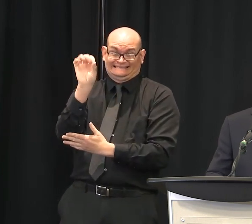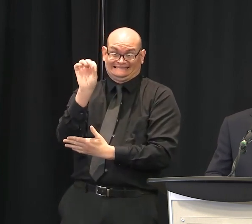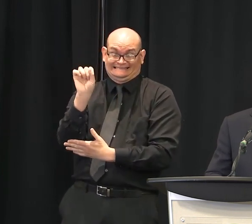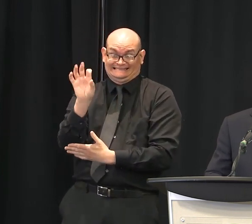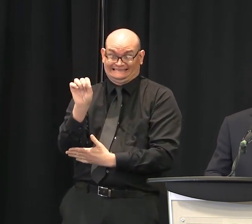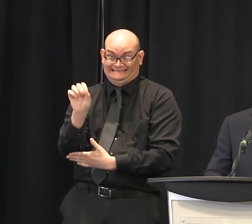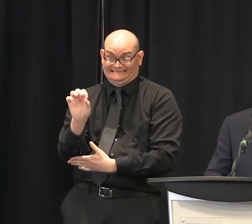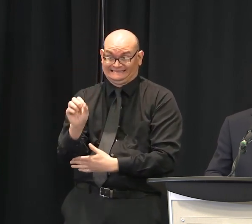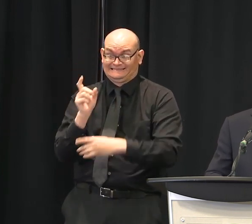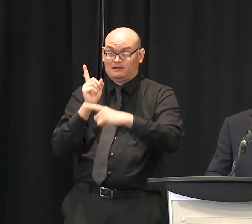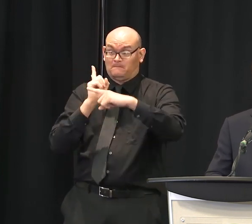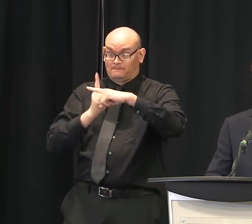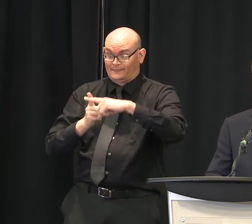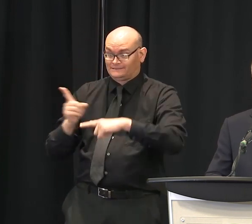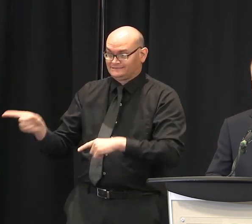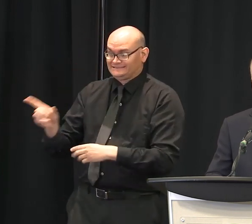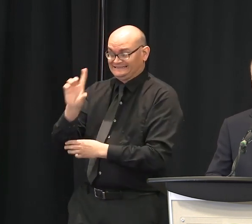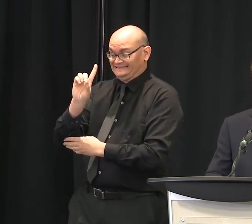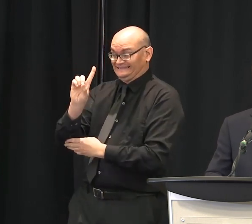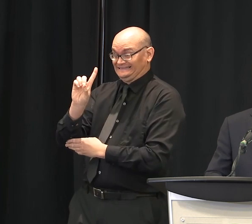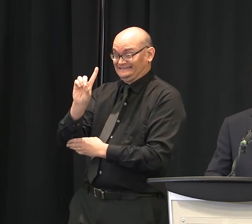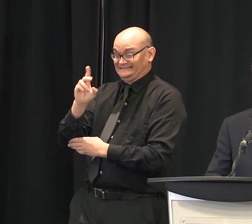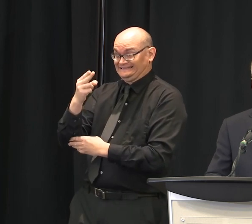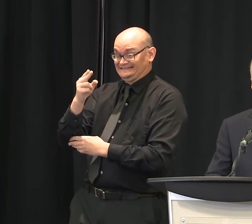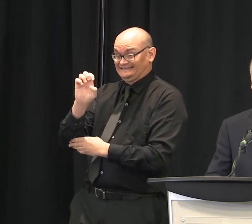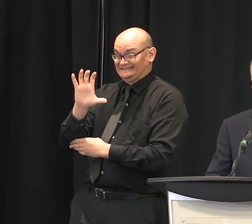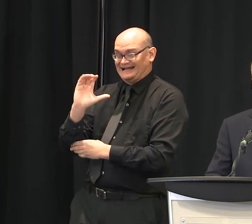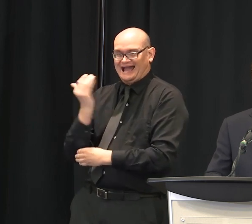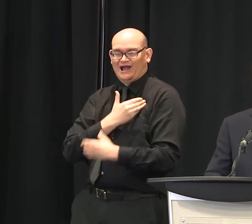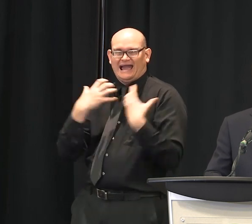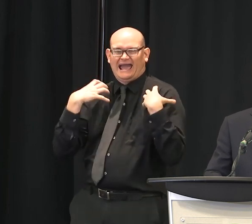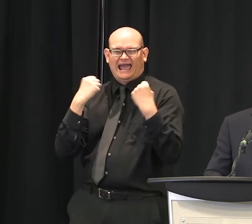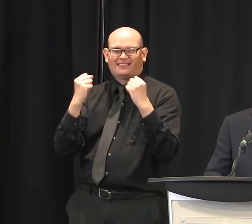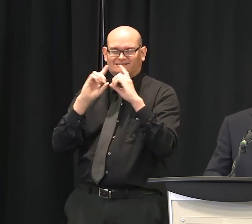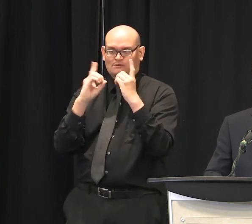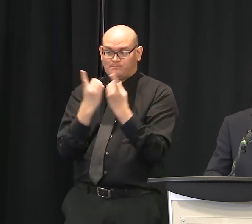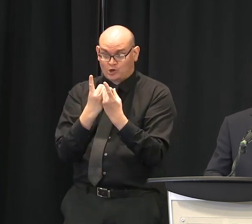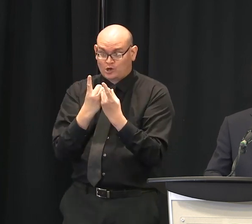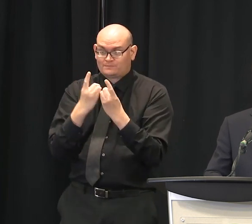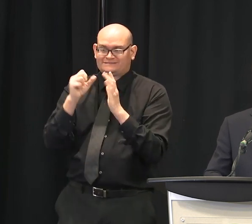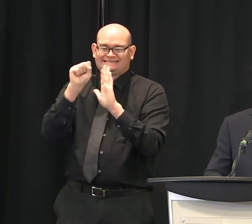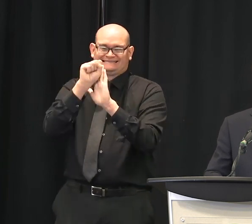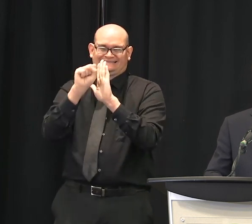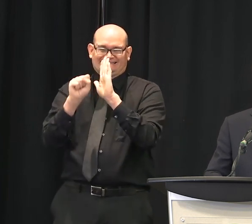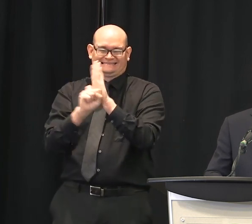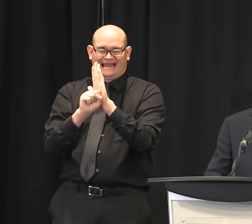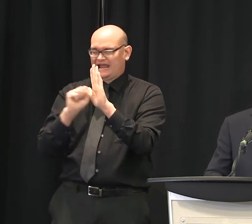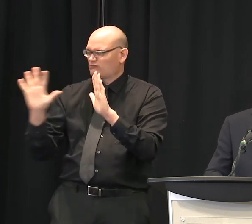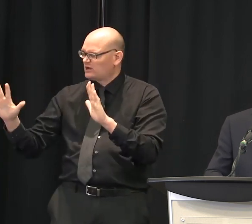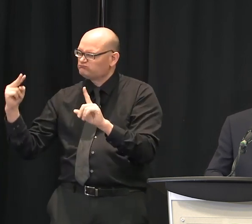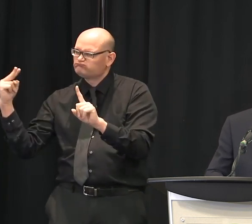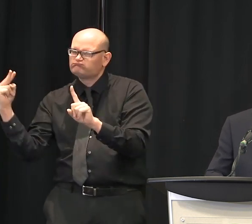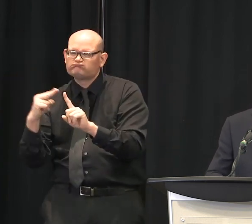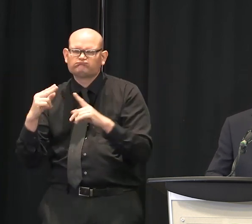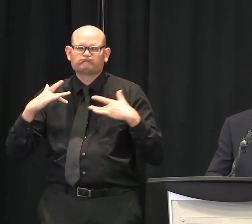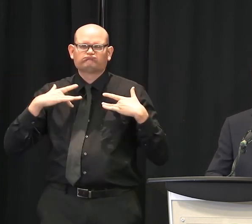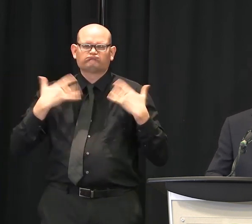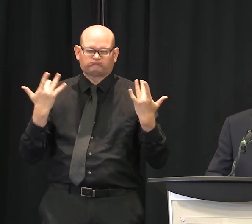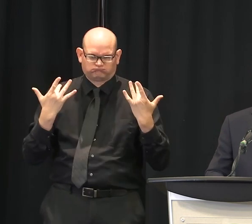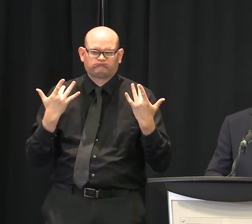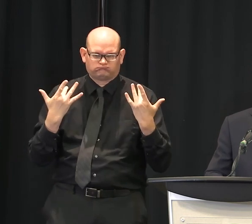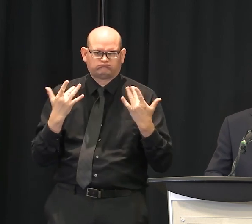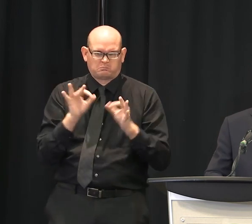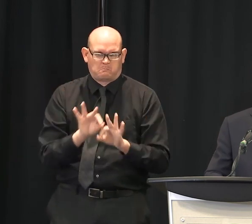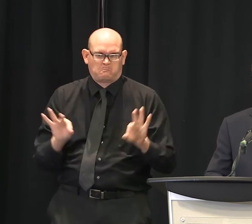Traxler with us again from DHEC, who will give us some statewide perspective, including on the very important subject of testing and